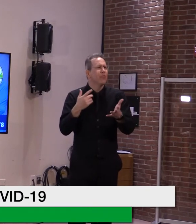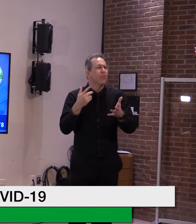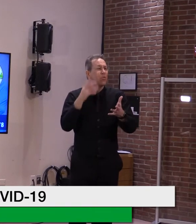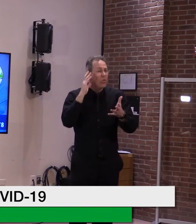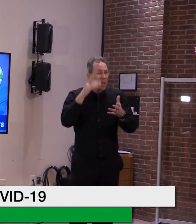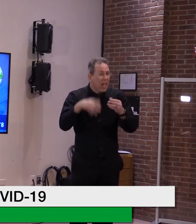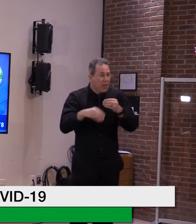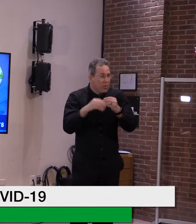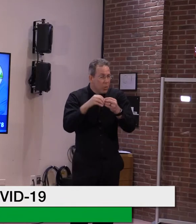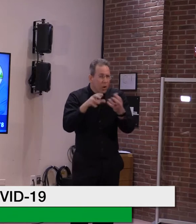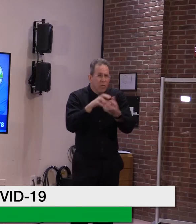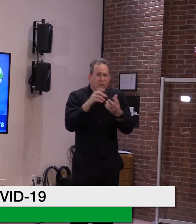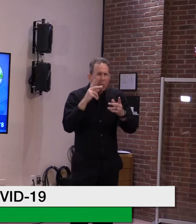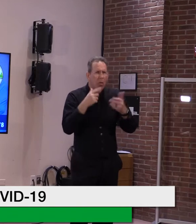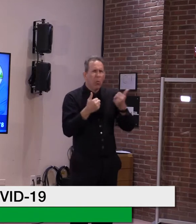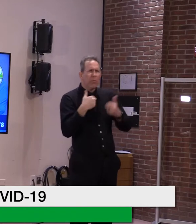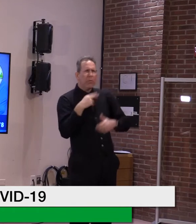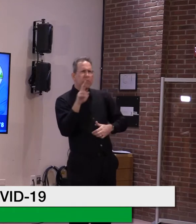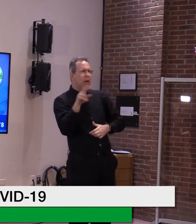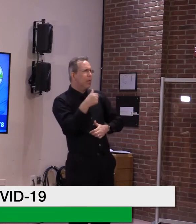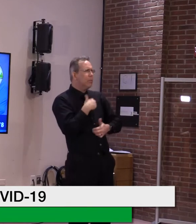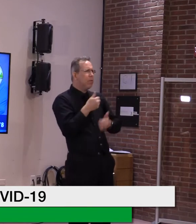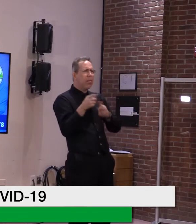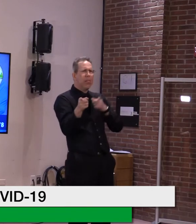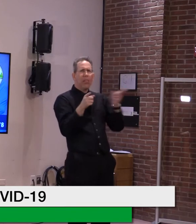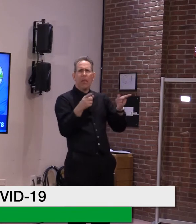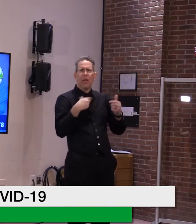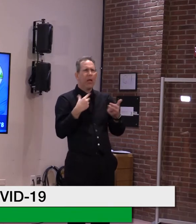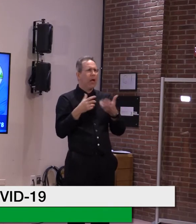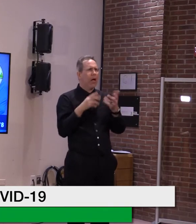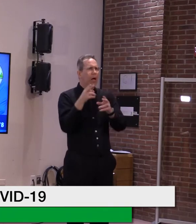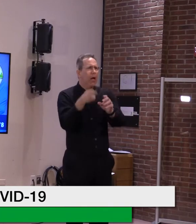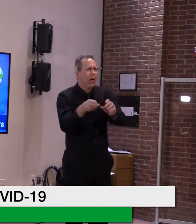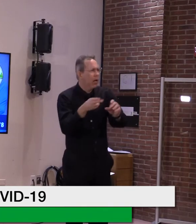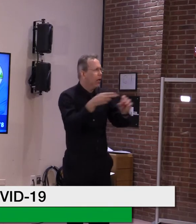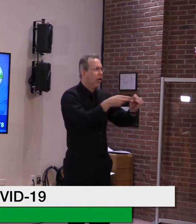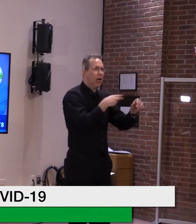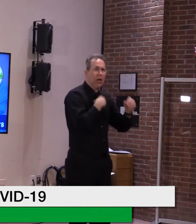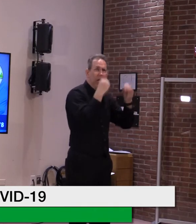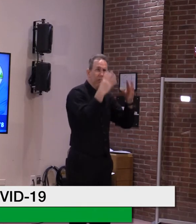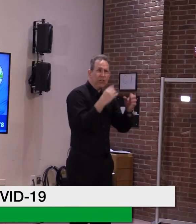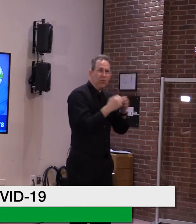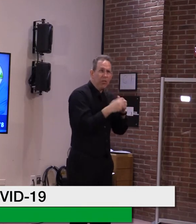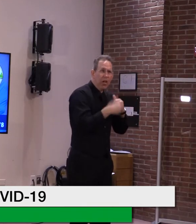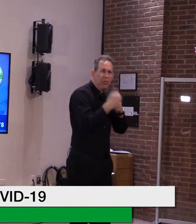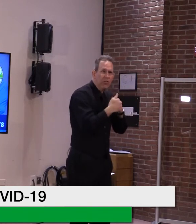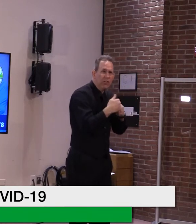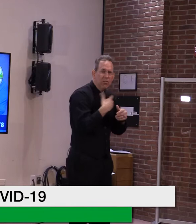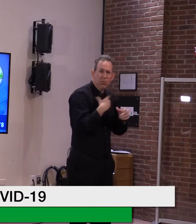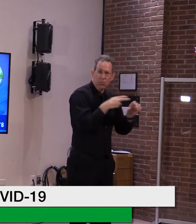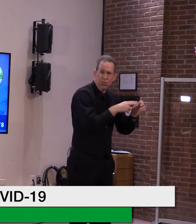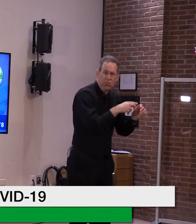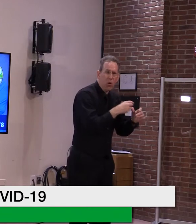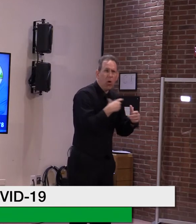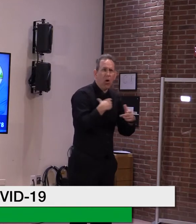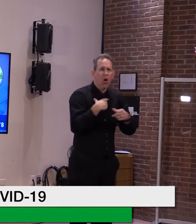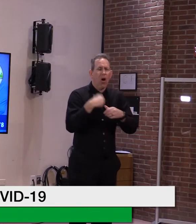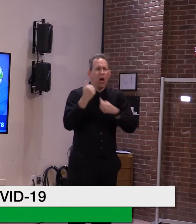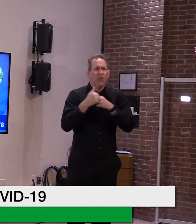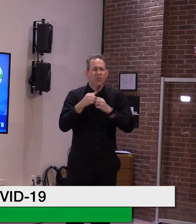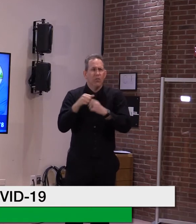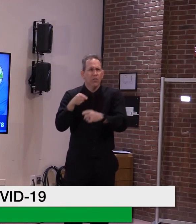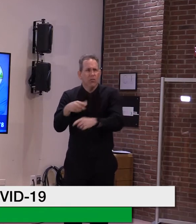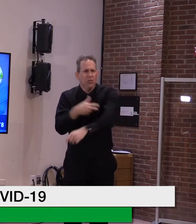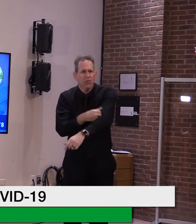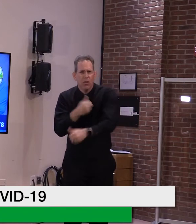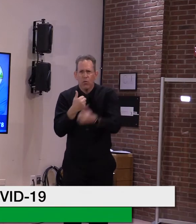or that media coverage? Um, perhaps, um, but I think we've been pretty clear